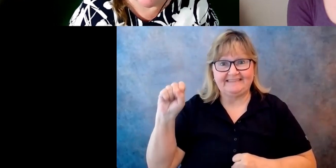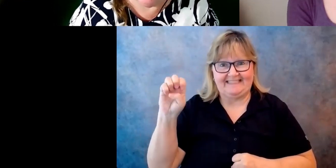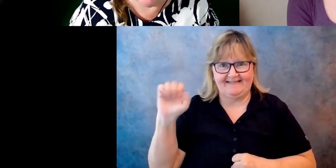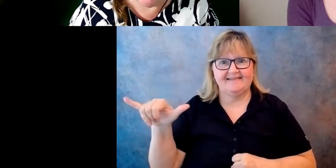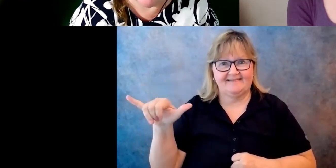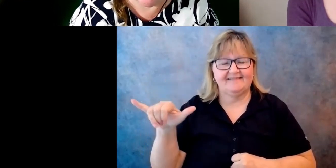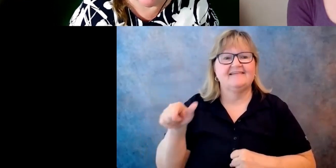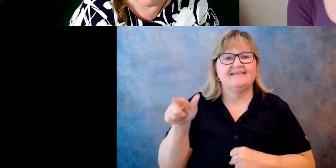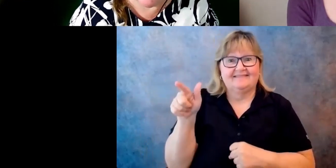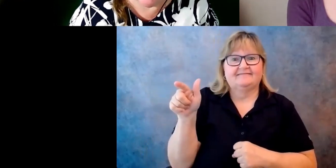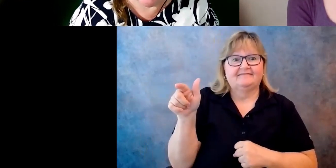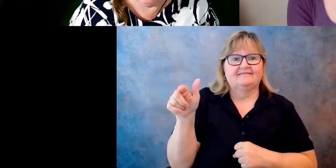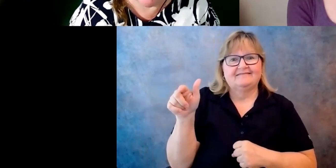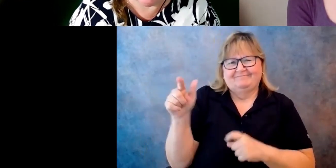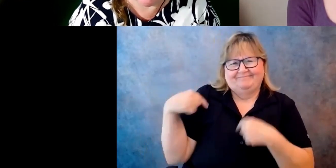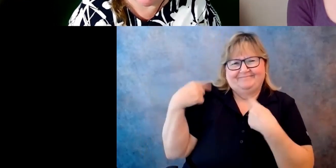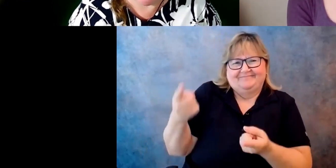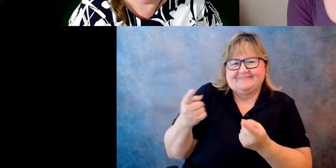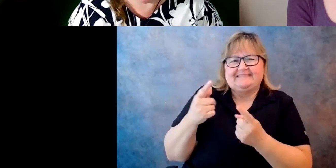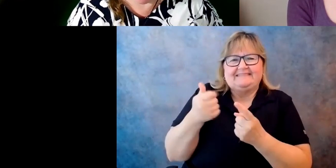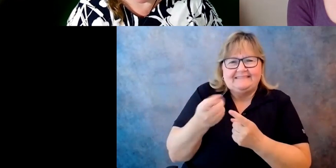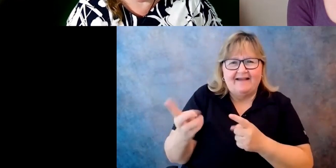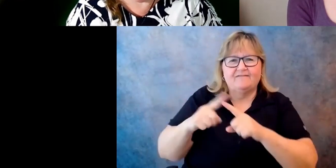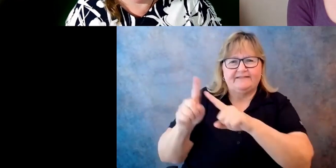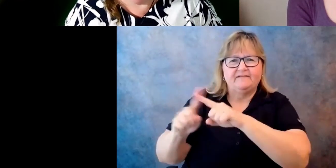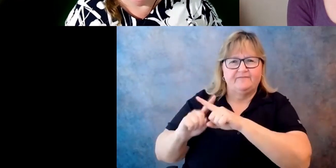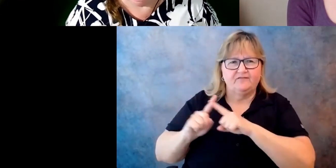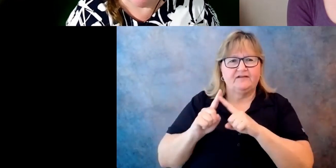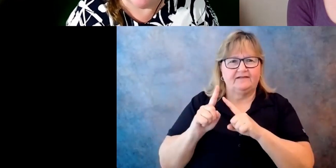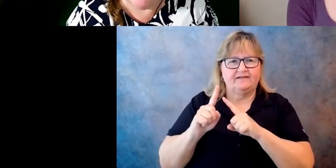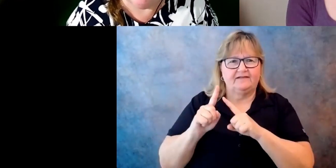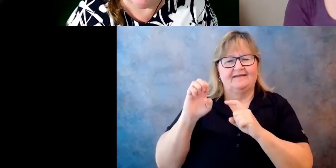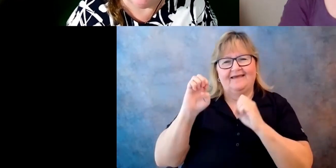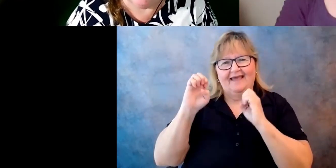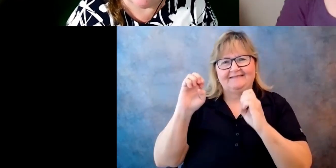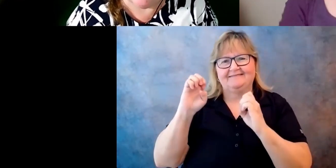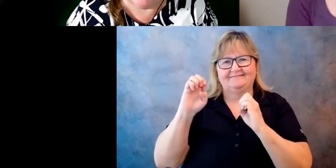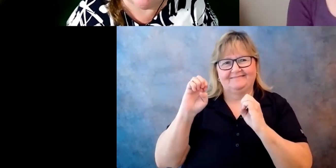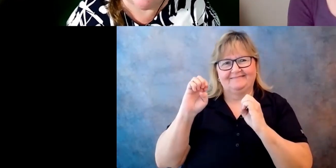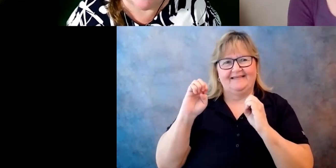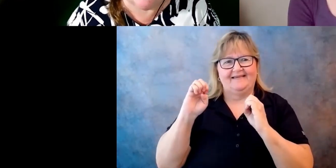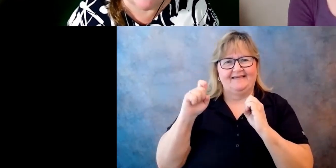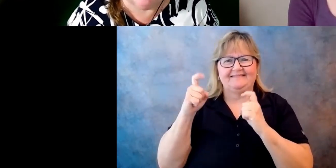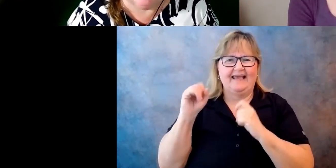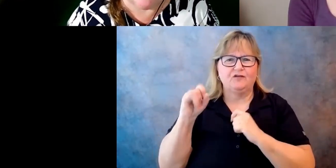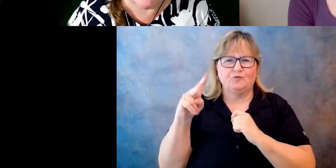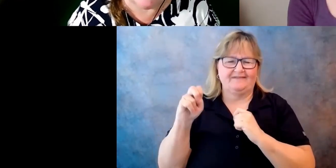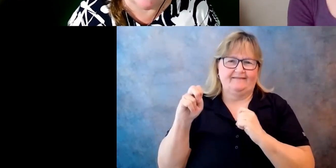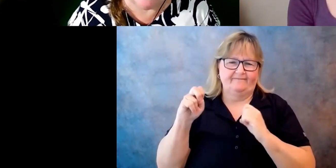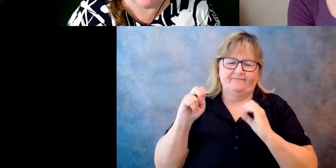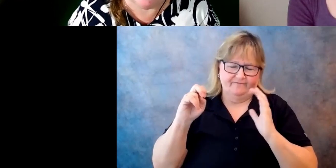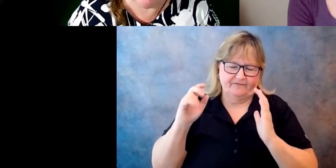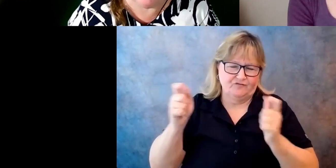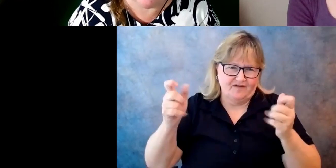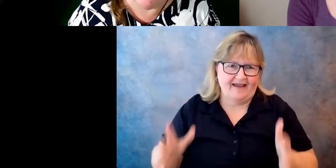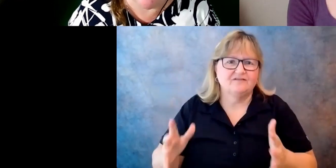executive directors, in 2009, USER hired a full-time executive director, David Morrissey,